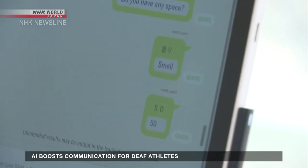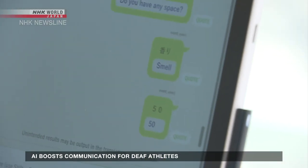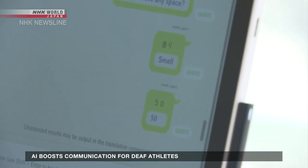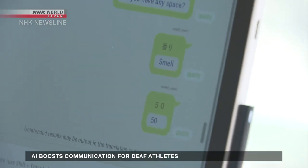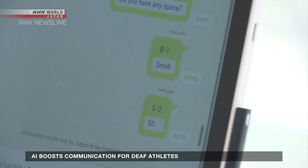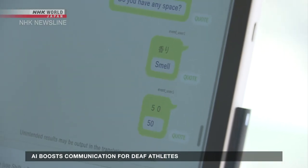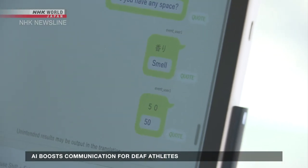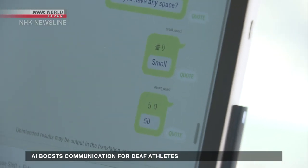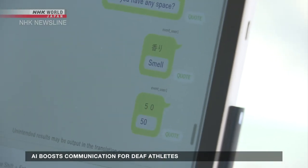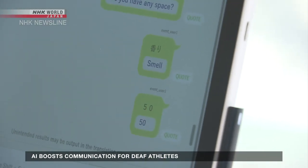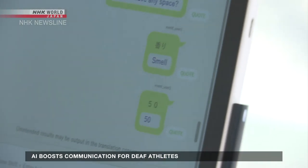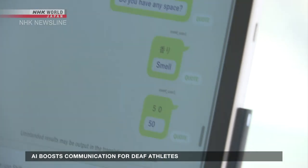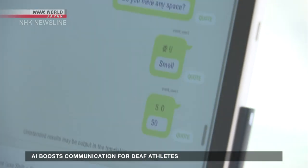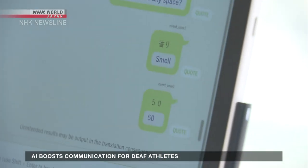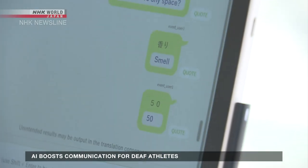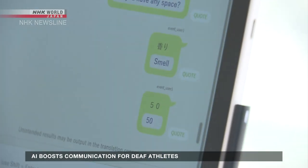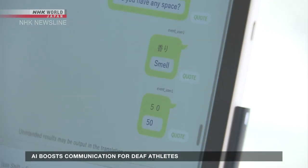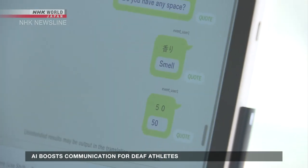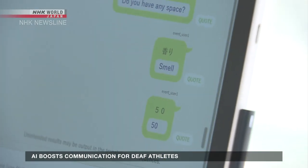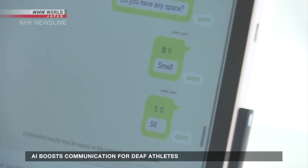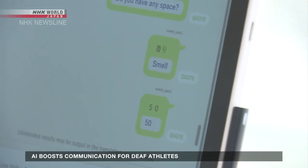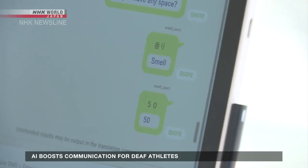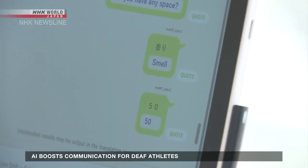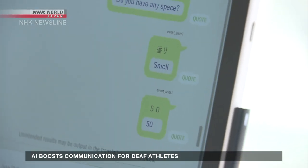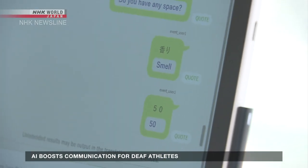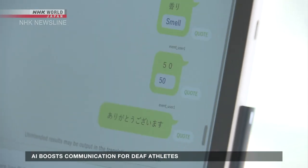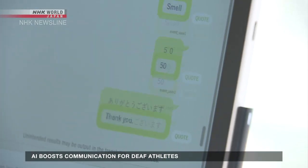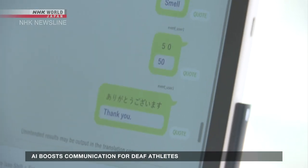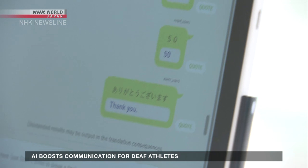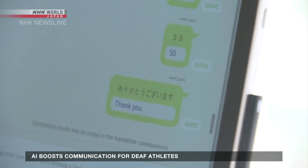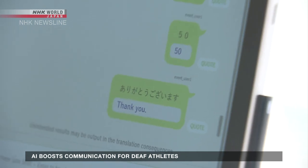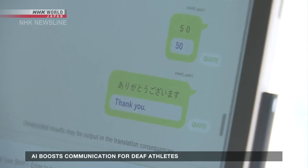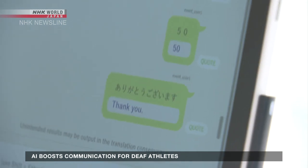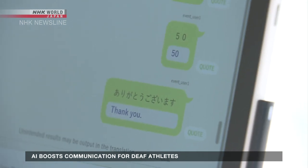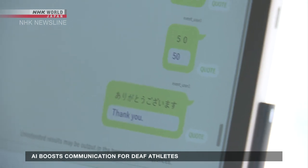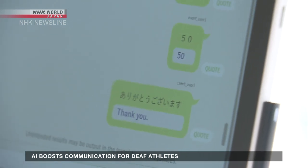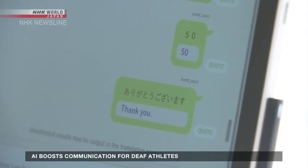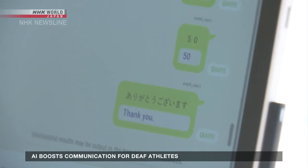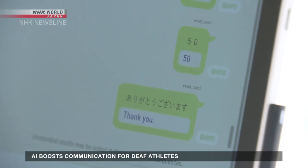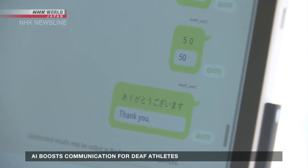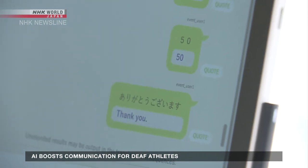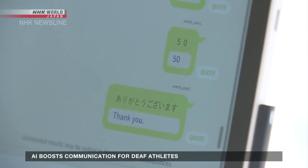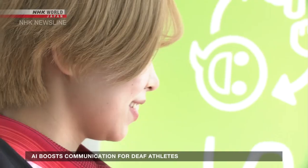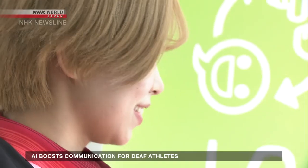American Sign Language. This really helps the athletes as they no longer need interpreters.